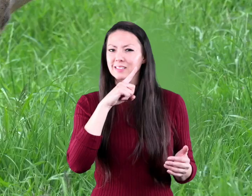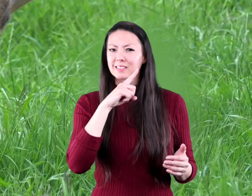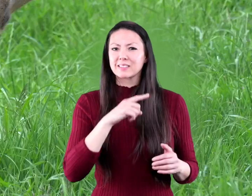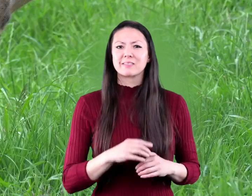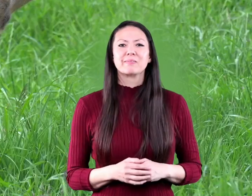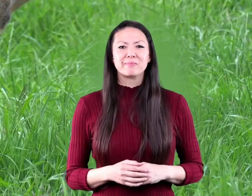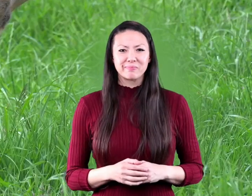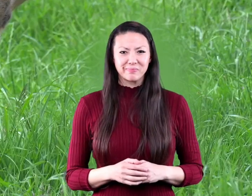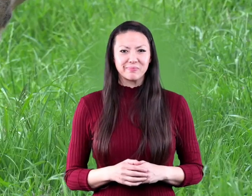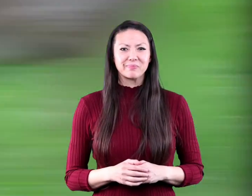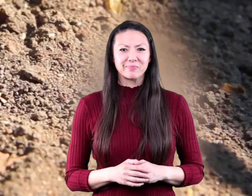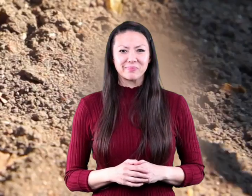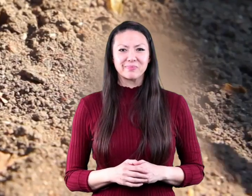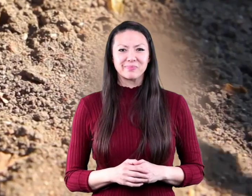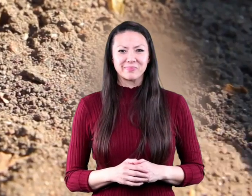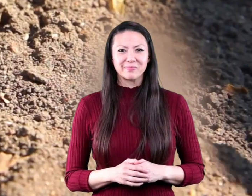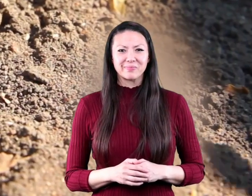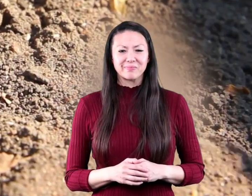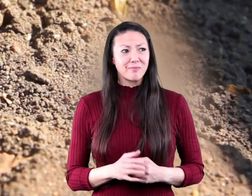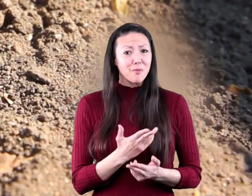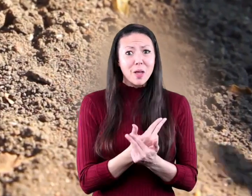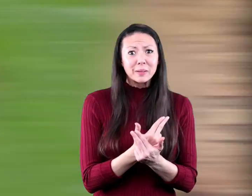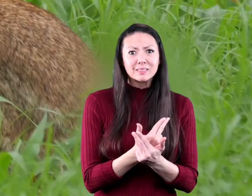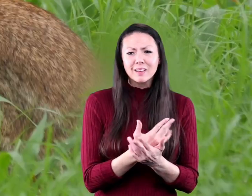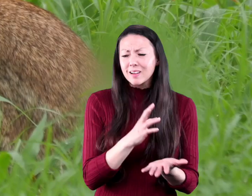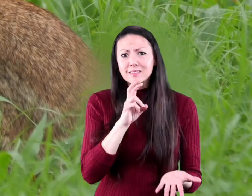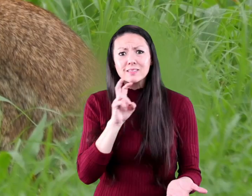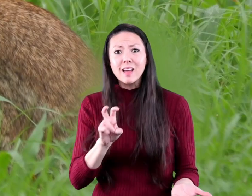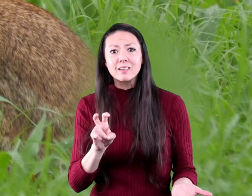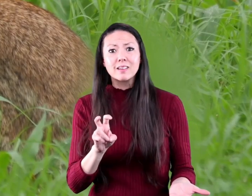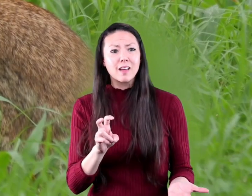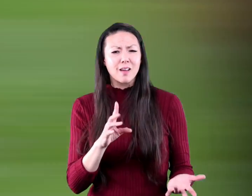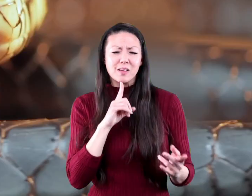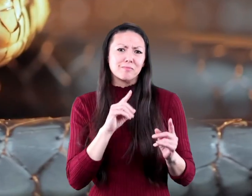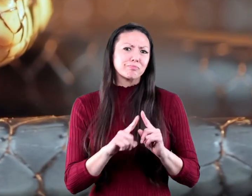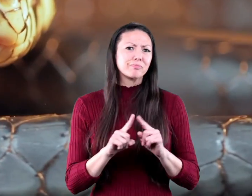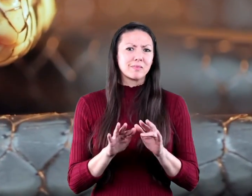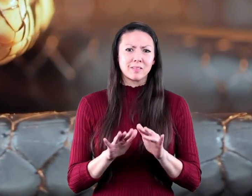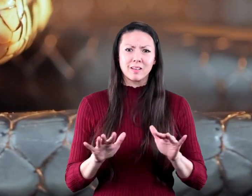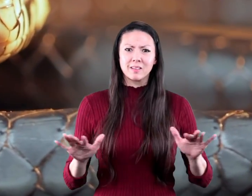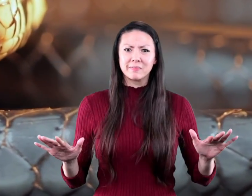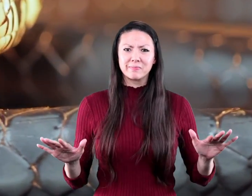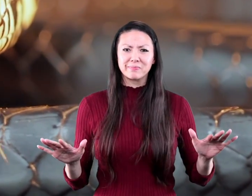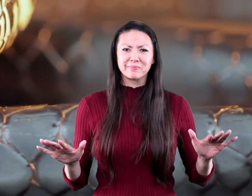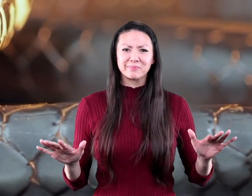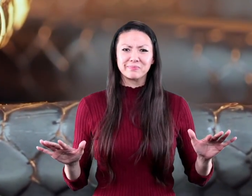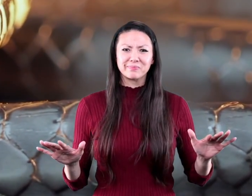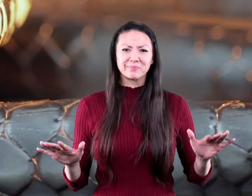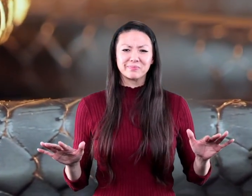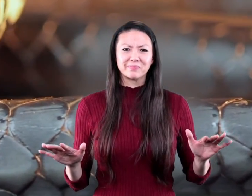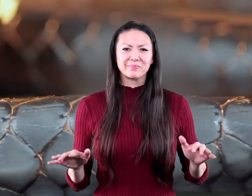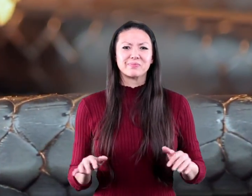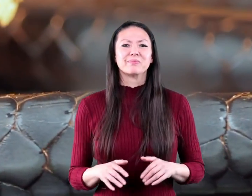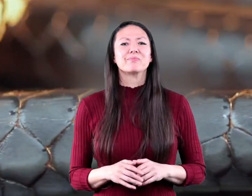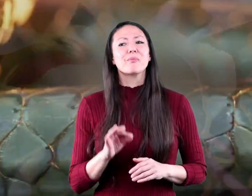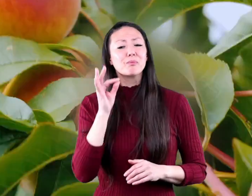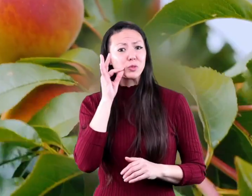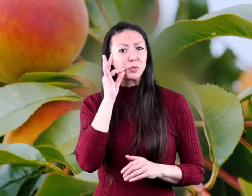mice rabbits snakes and more fruits like